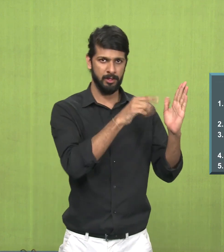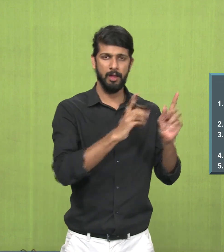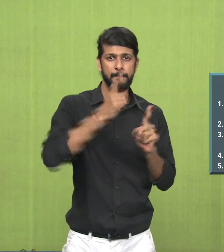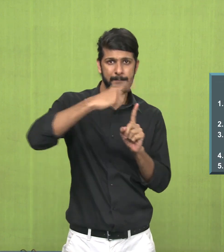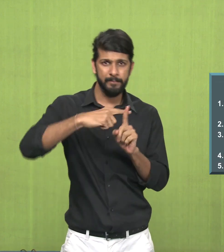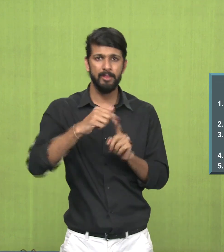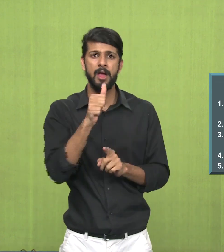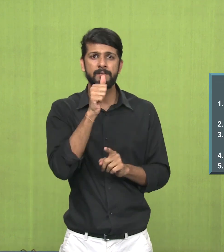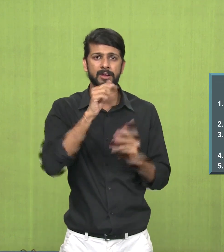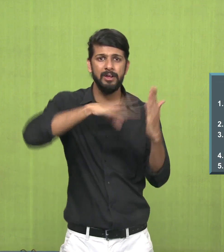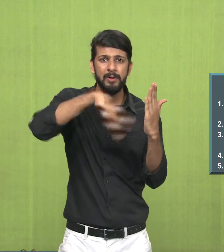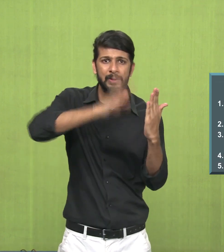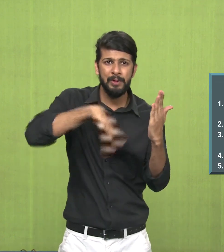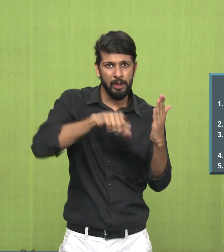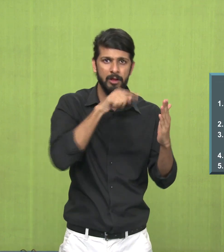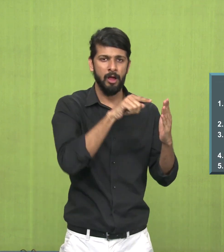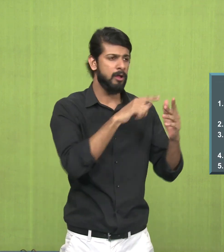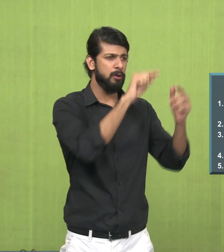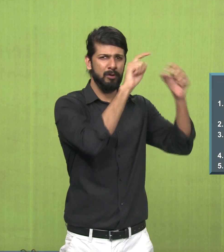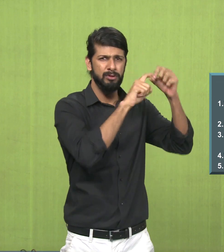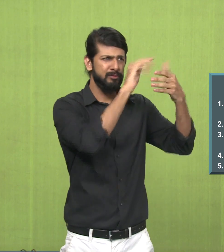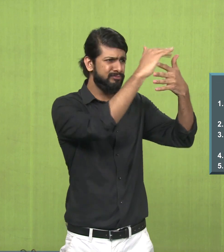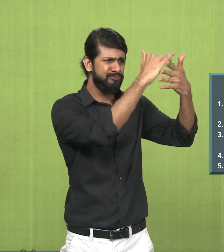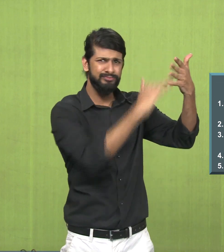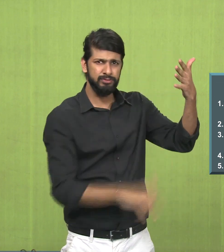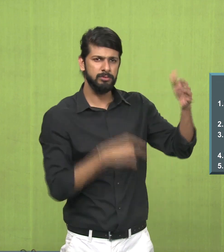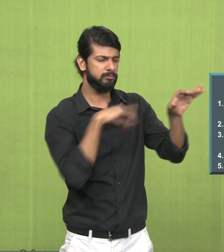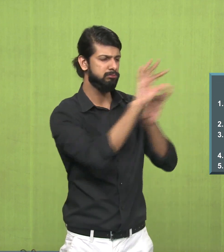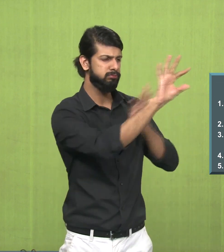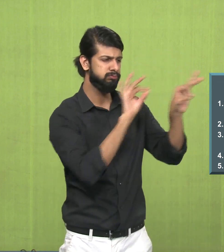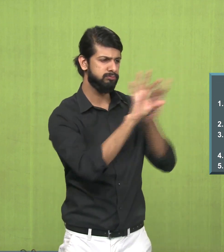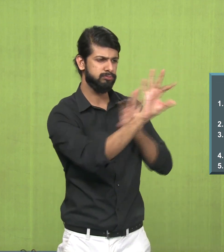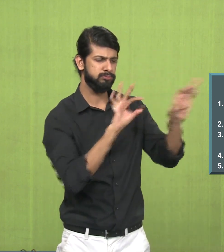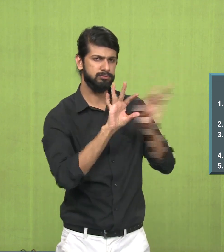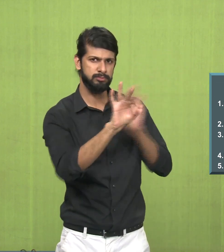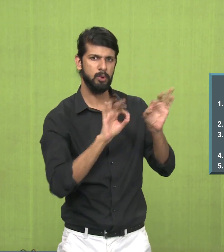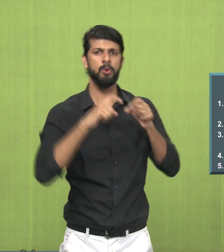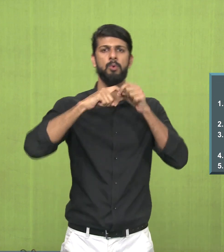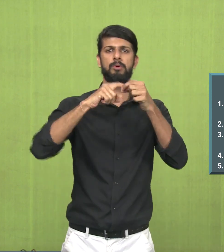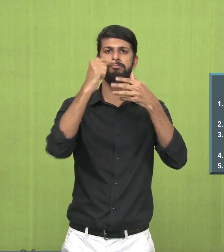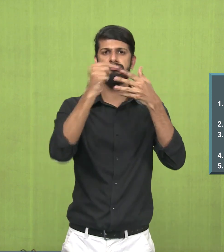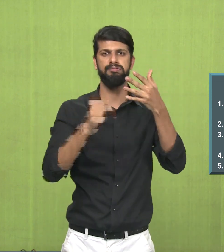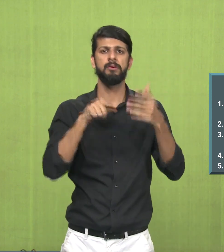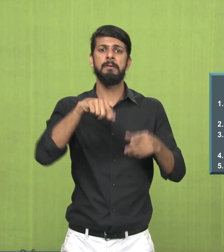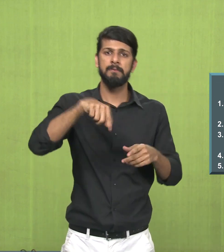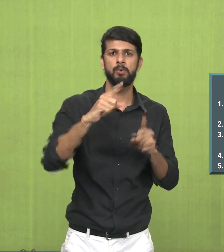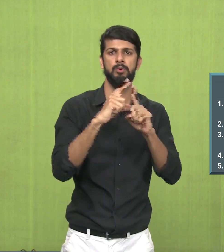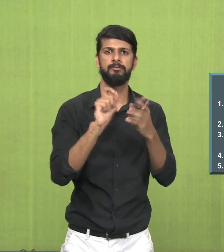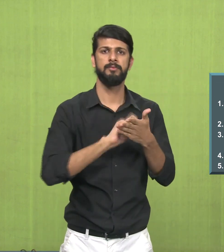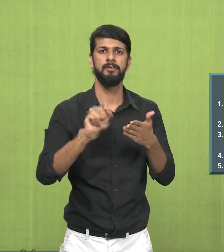Terminal exercise of watercolour and tempera painting. These are the selected questions which the learners have to